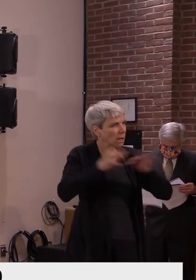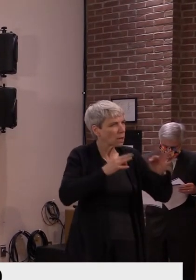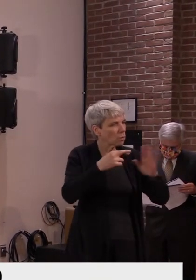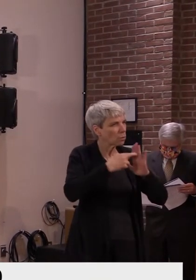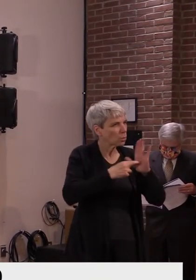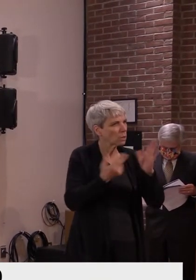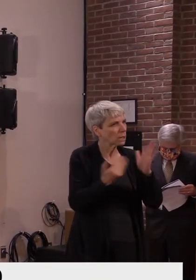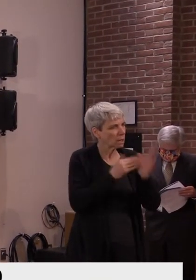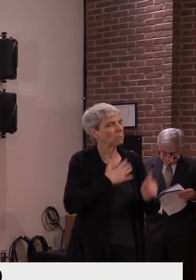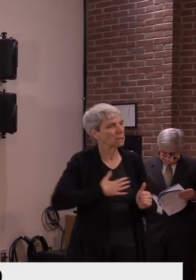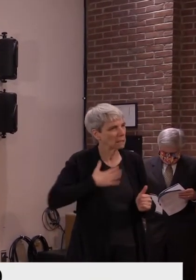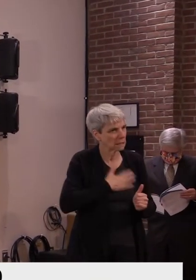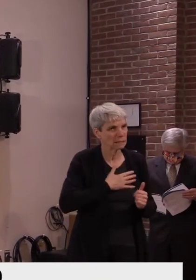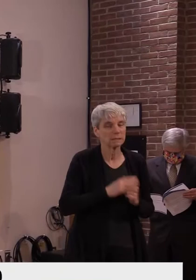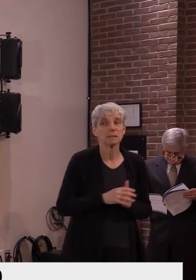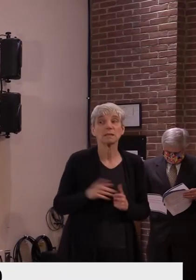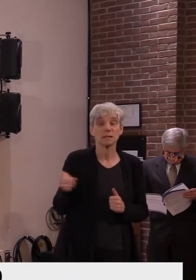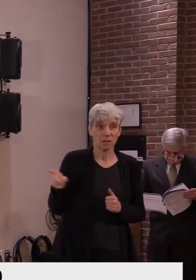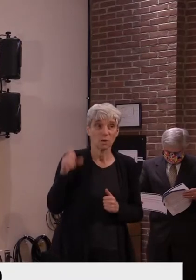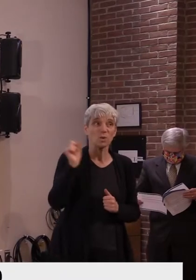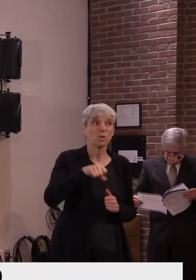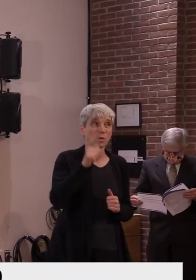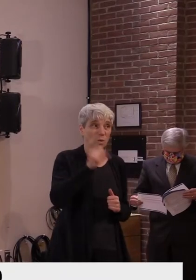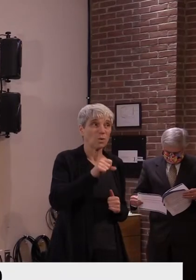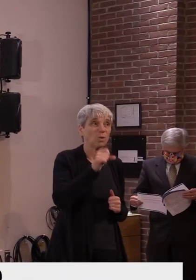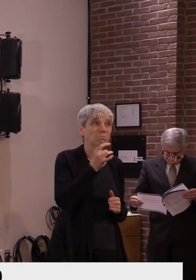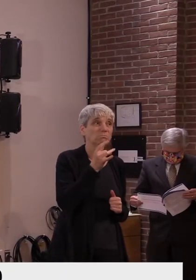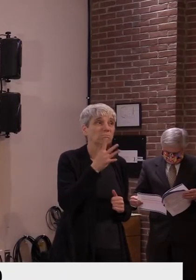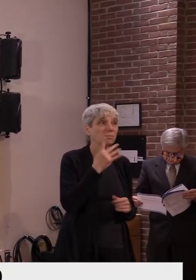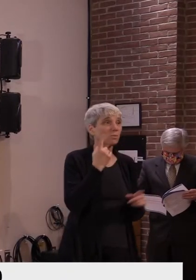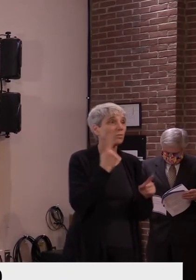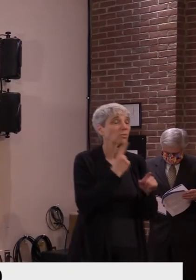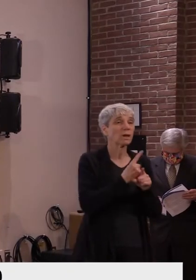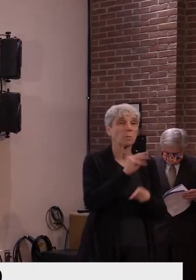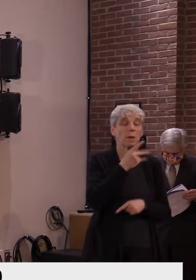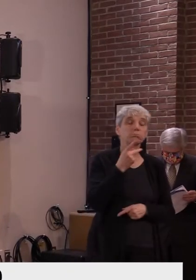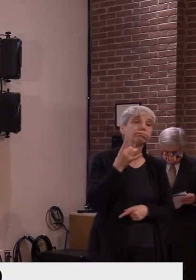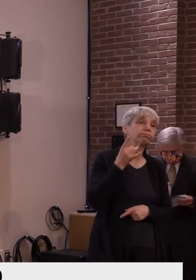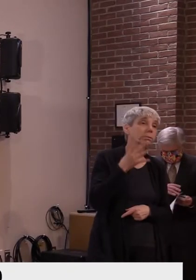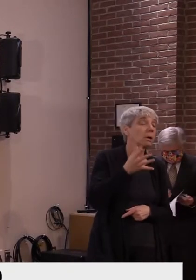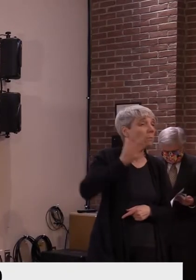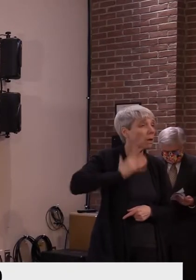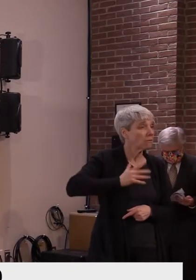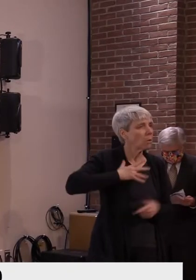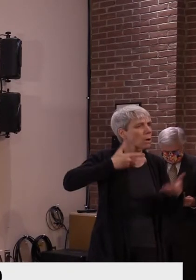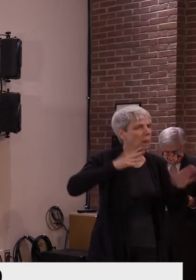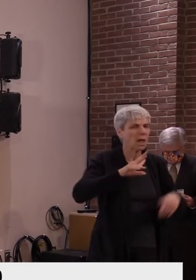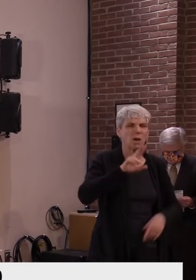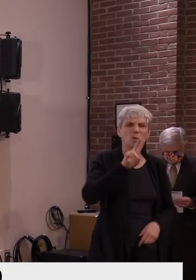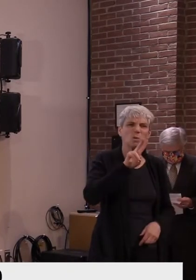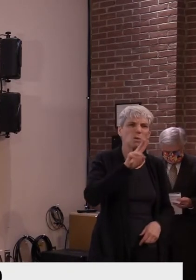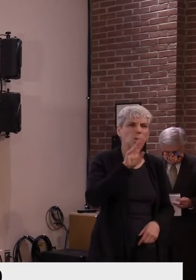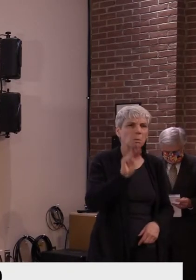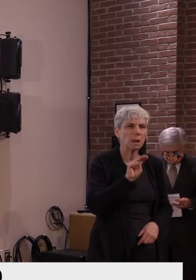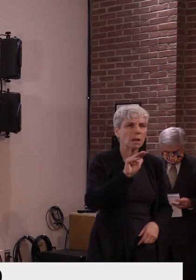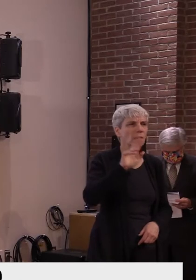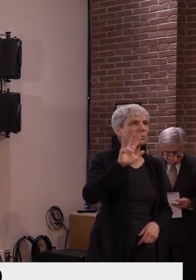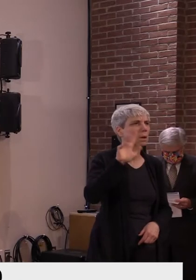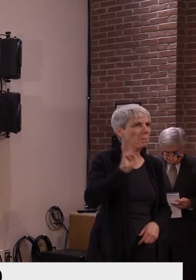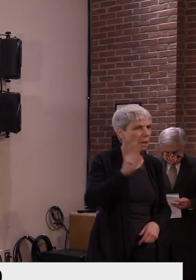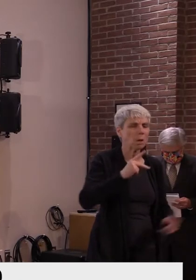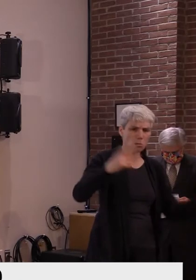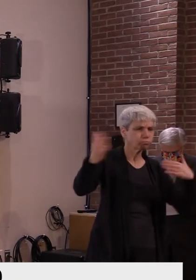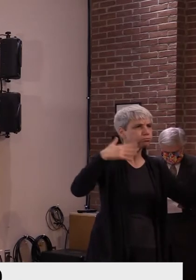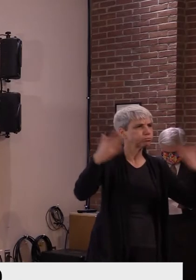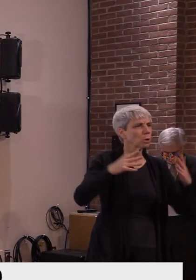thank you, Stuart. And yeah, this is the lowest the map has ever been in terms of the number of people that can enter without a quarantine. So that's for